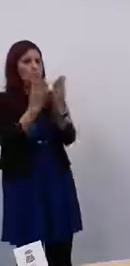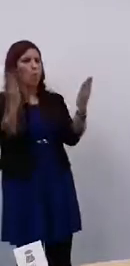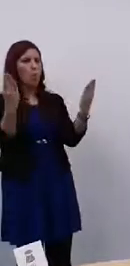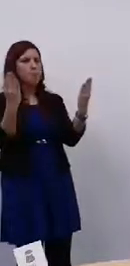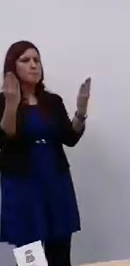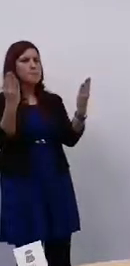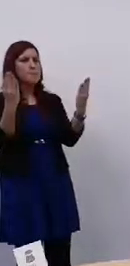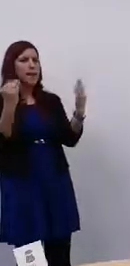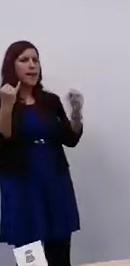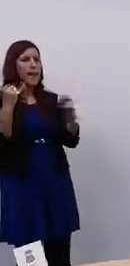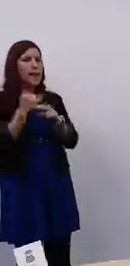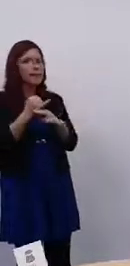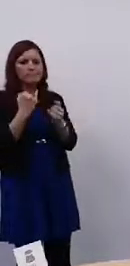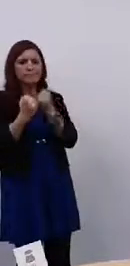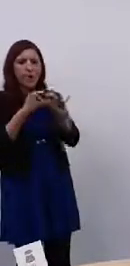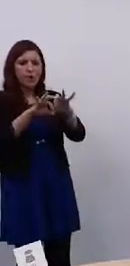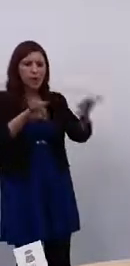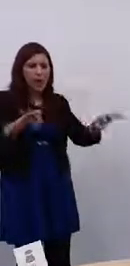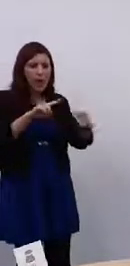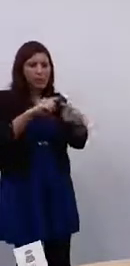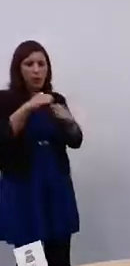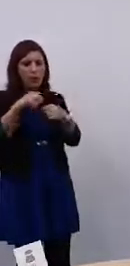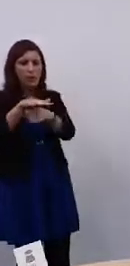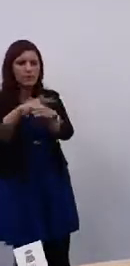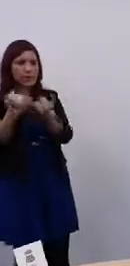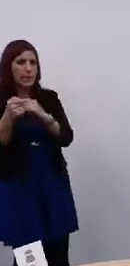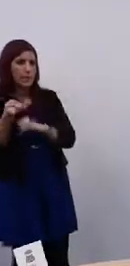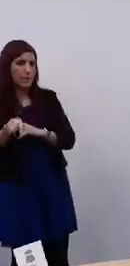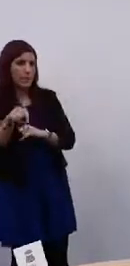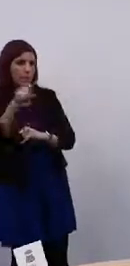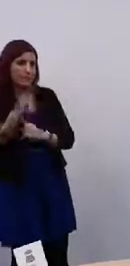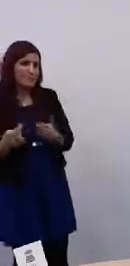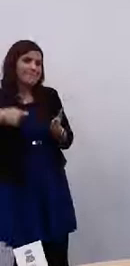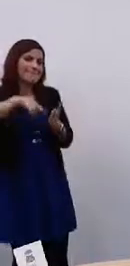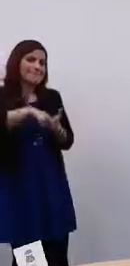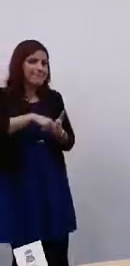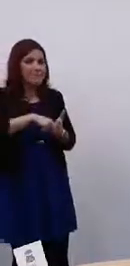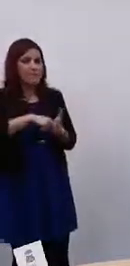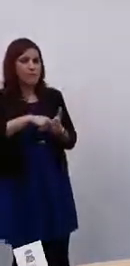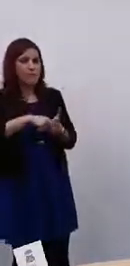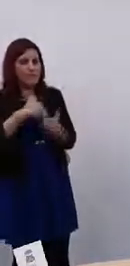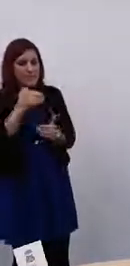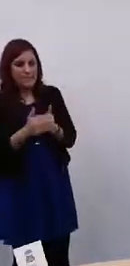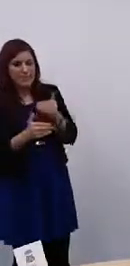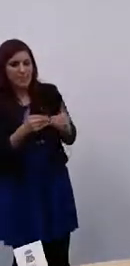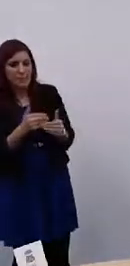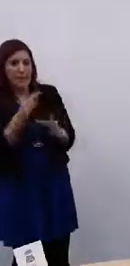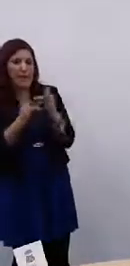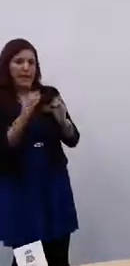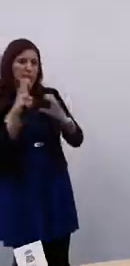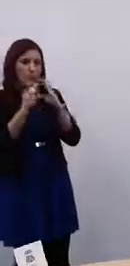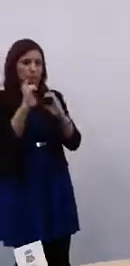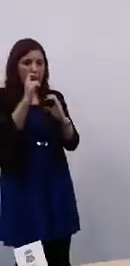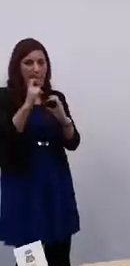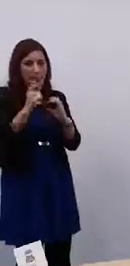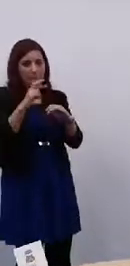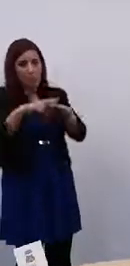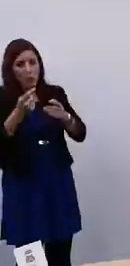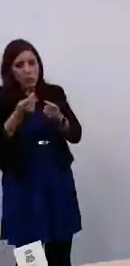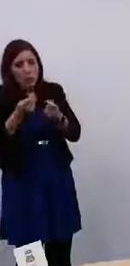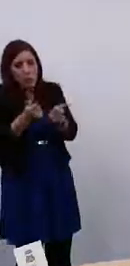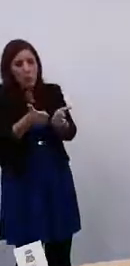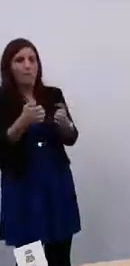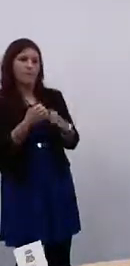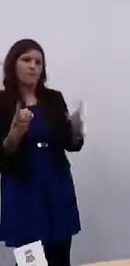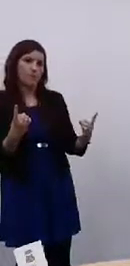playgrounds and other settings like that, so this is another step towards making communication that little bit easier for everybody, and